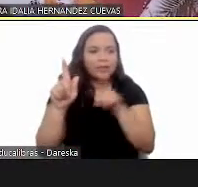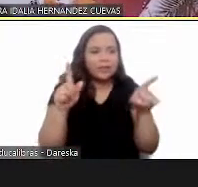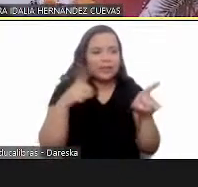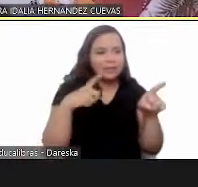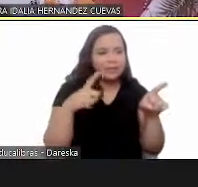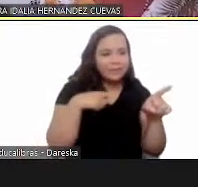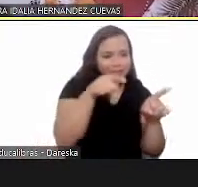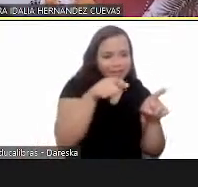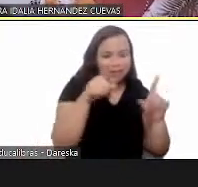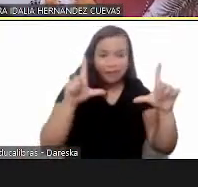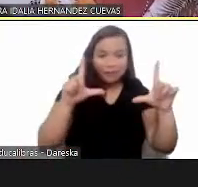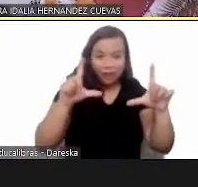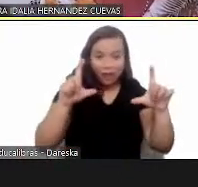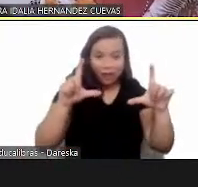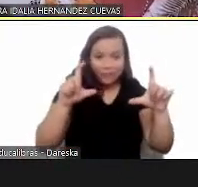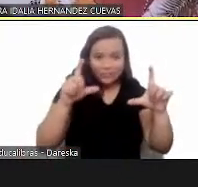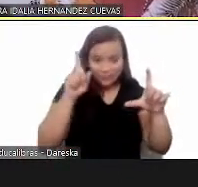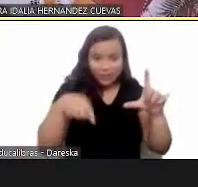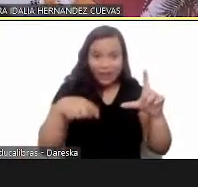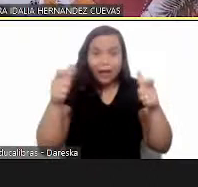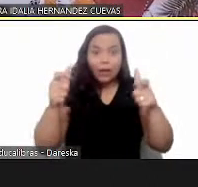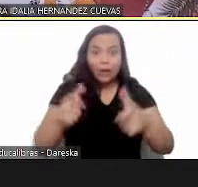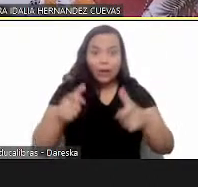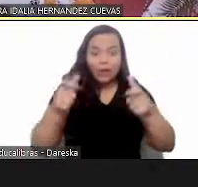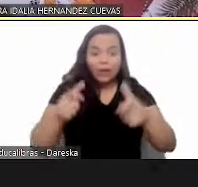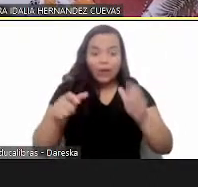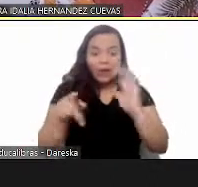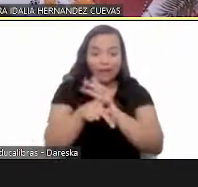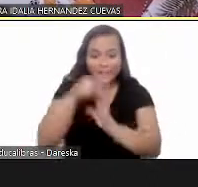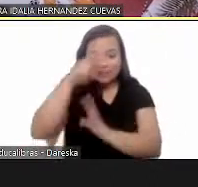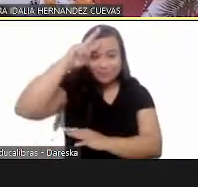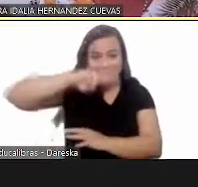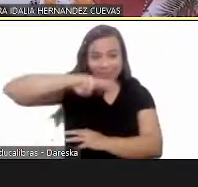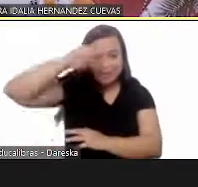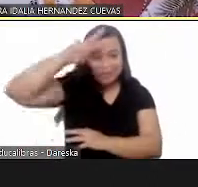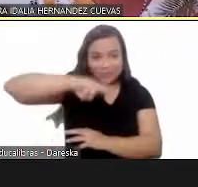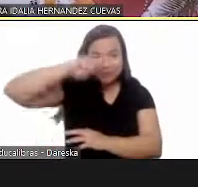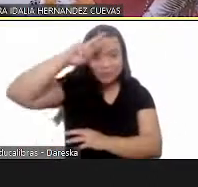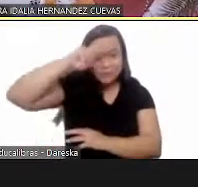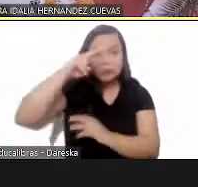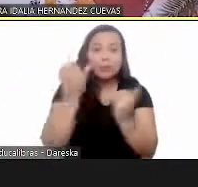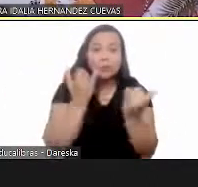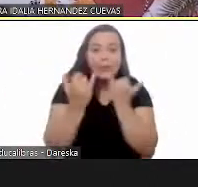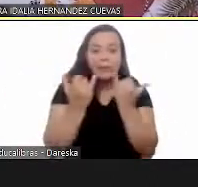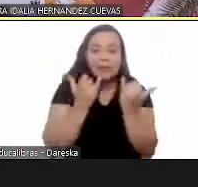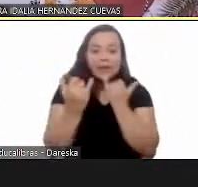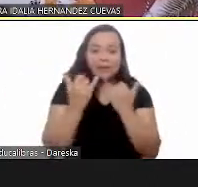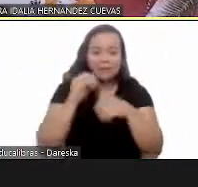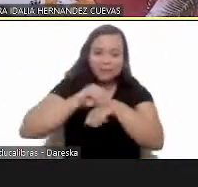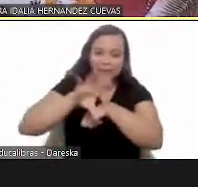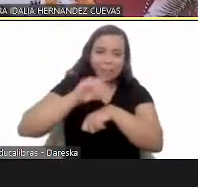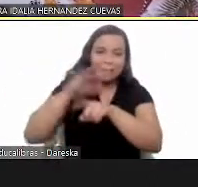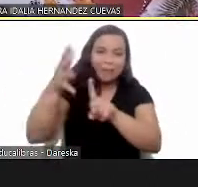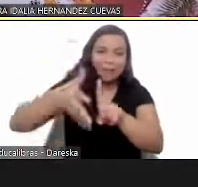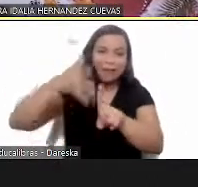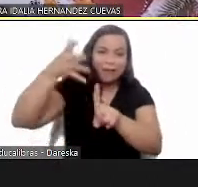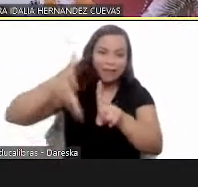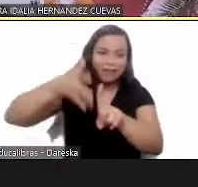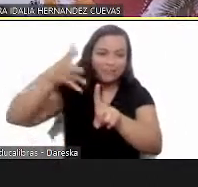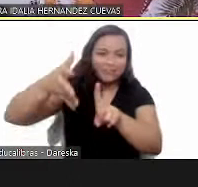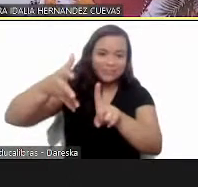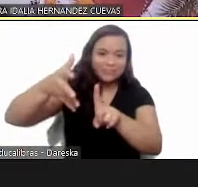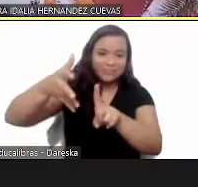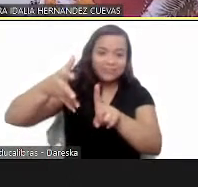we do in mexico when we go out into the rural areas to provide information on chagas disease this is our